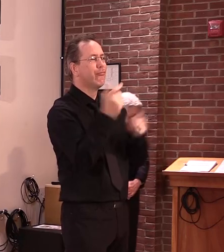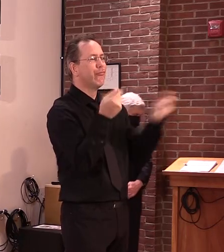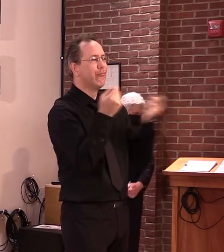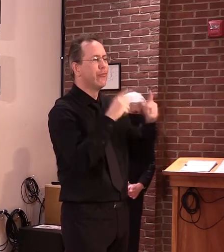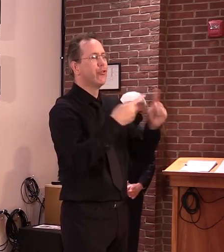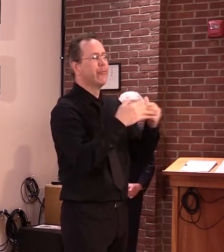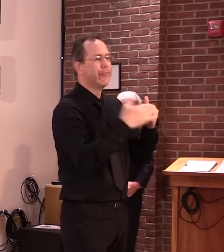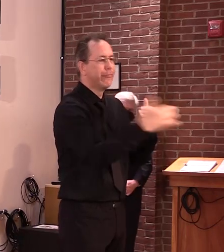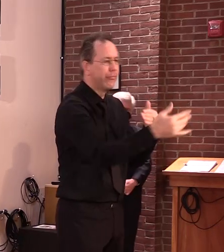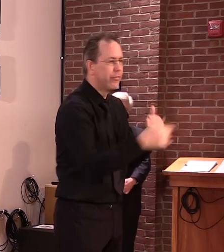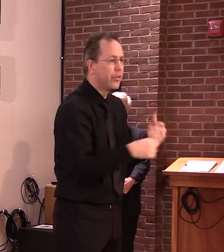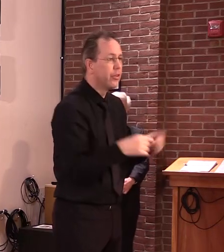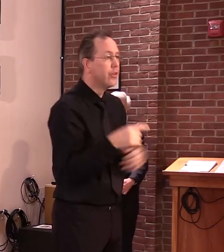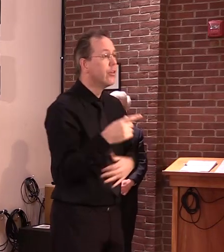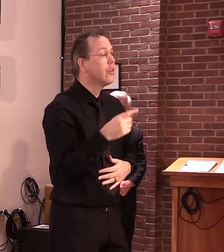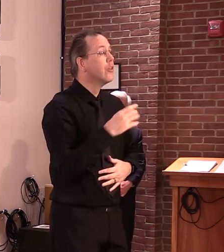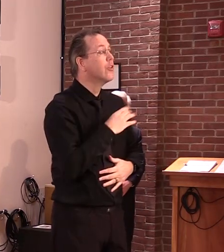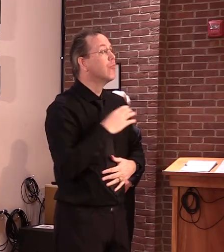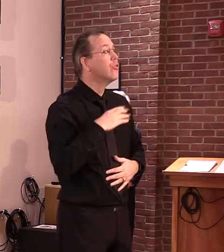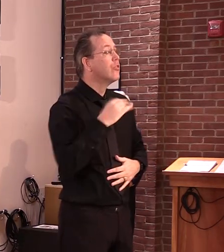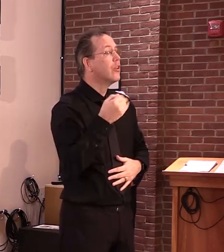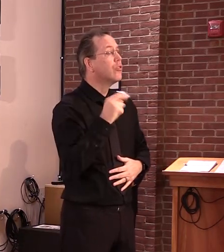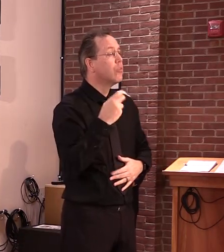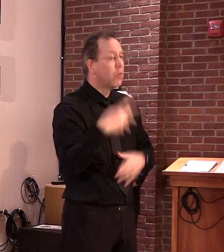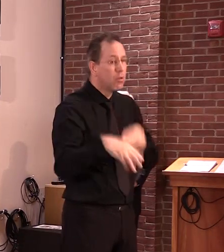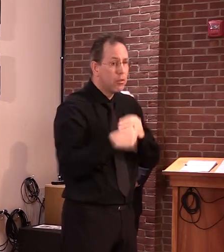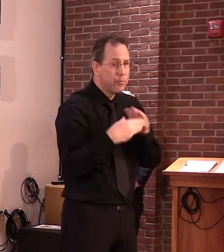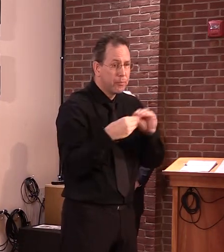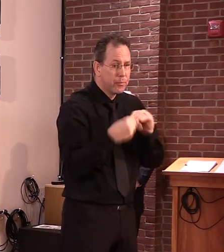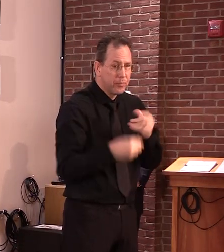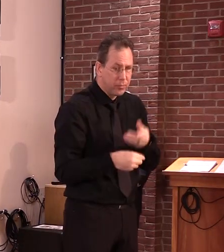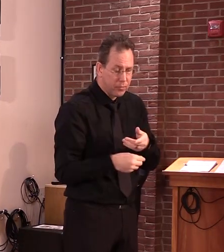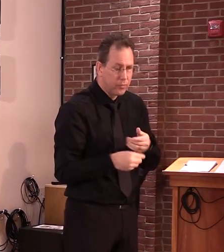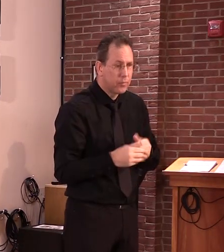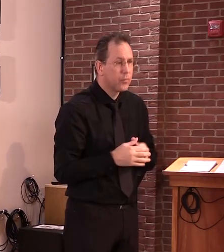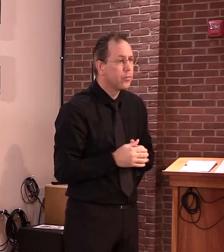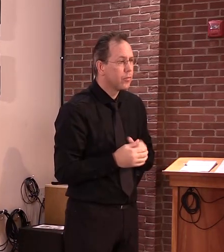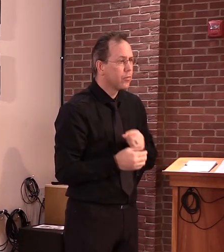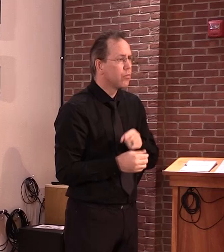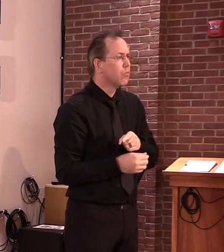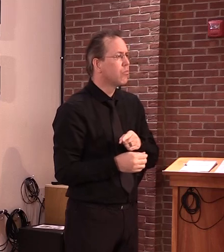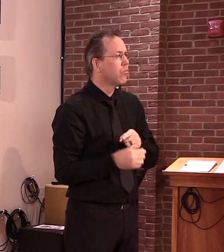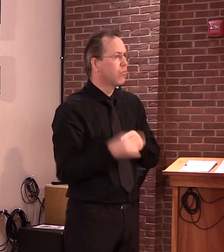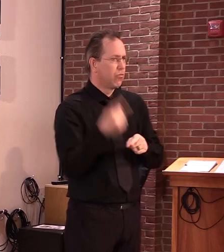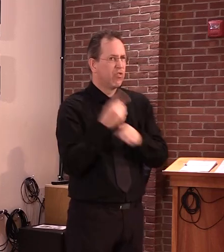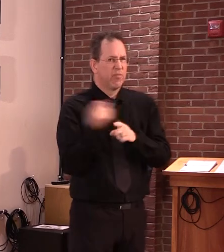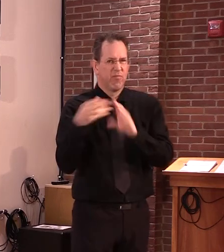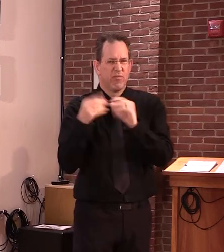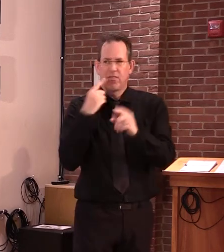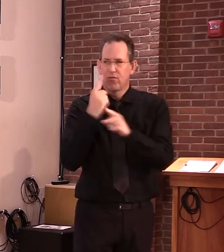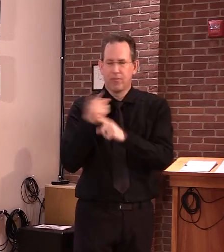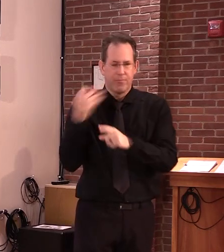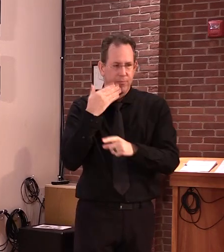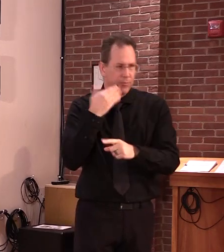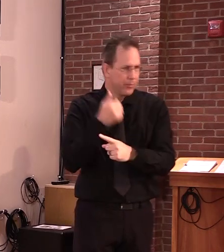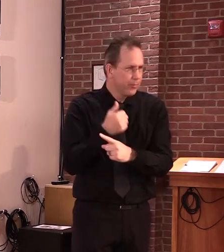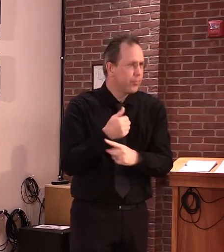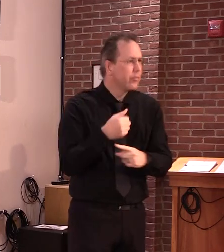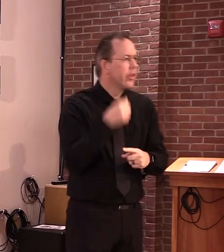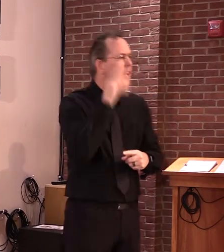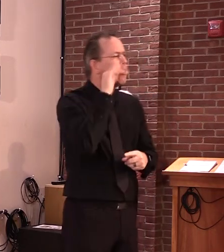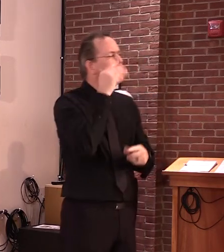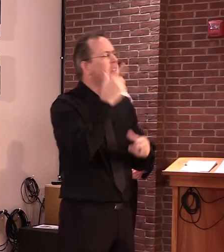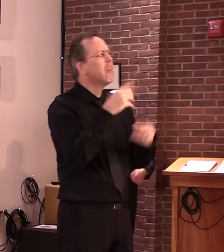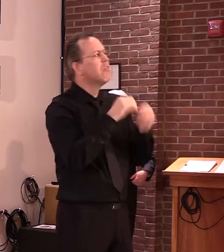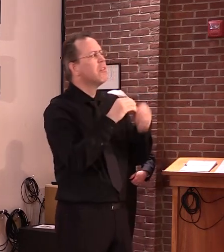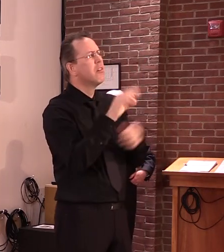I believe you've said it best, Governor. Again, we expect that that number is somewhere around 9,000, give or